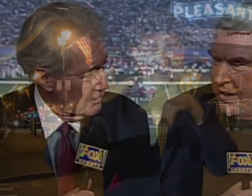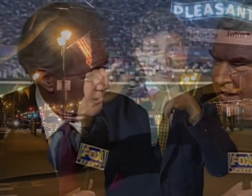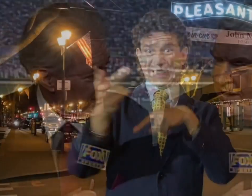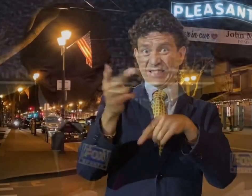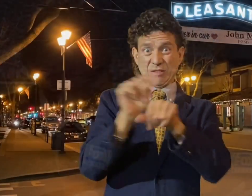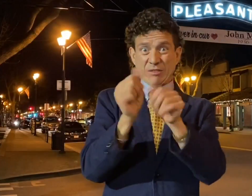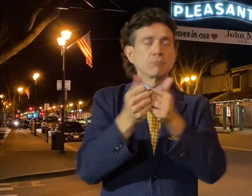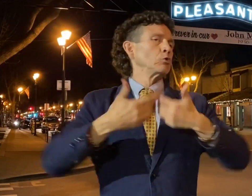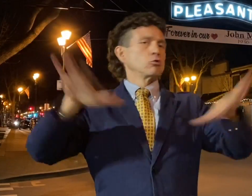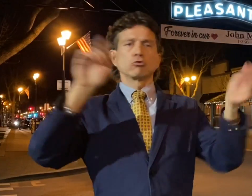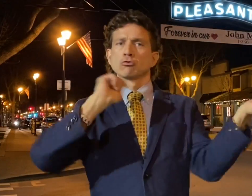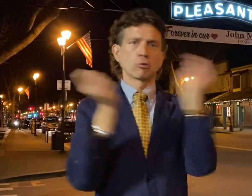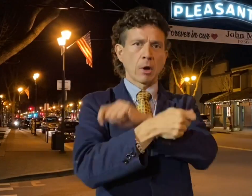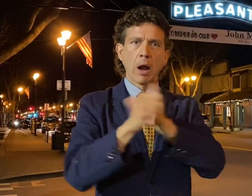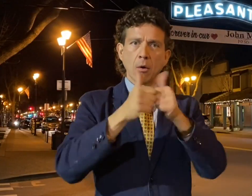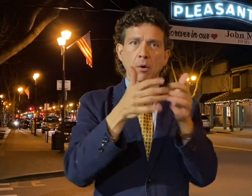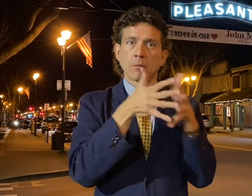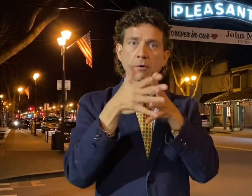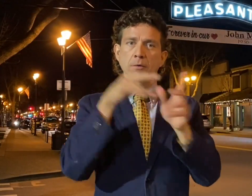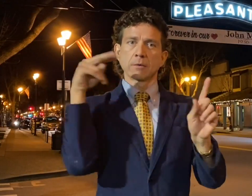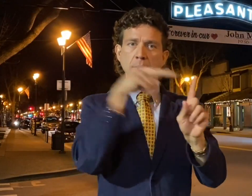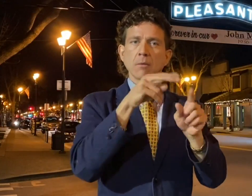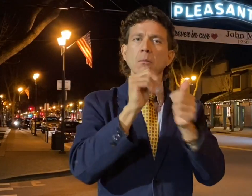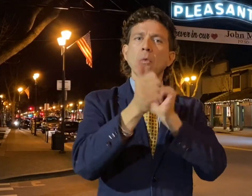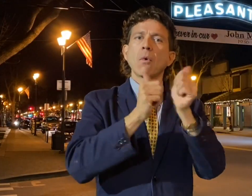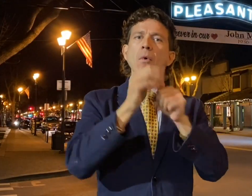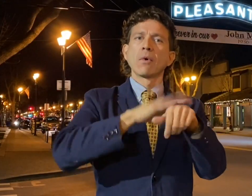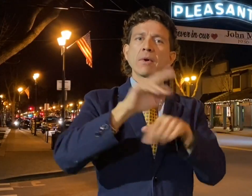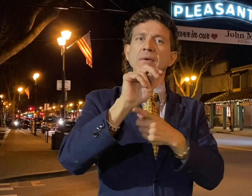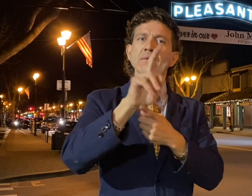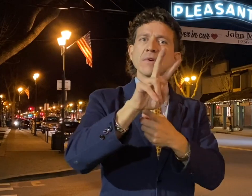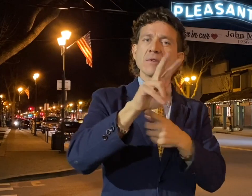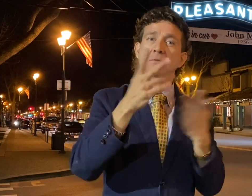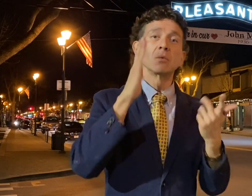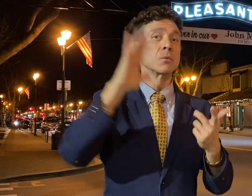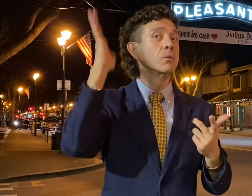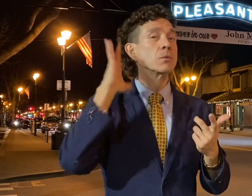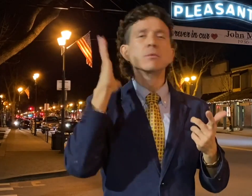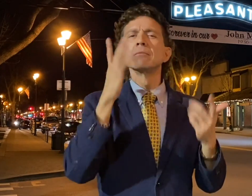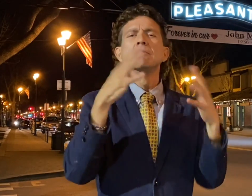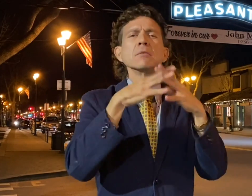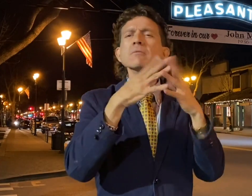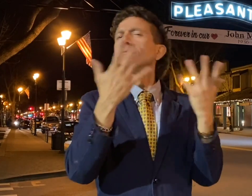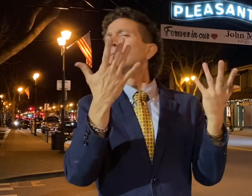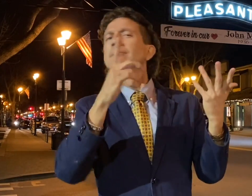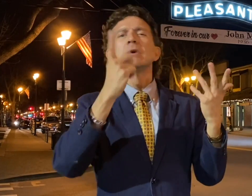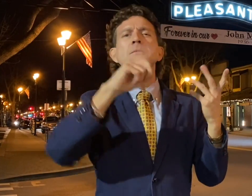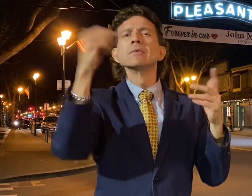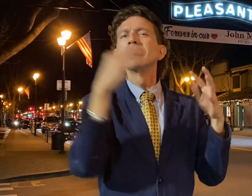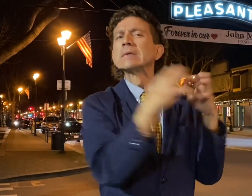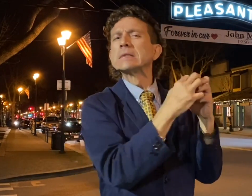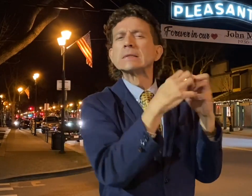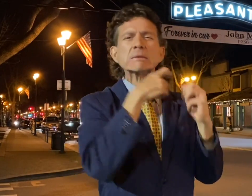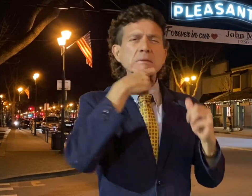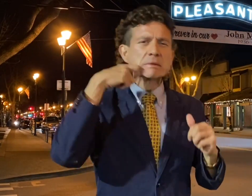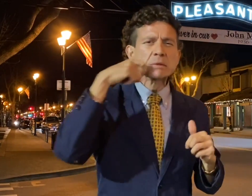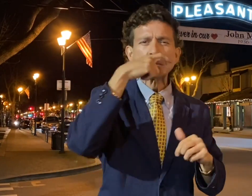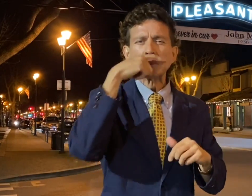As soon as they started working together, it totally changed how Americans watch sports on TV. Before, watching football would be